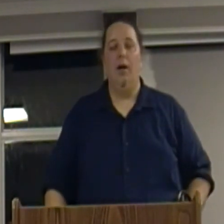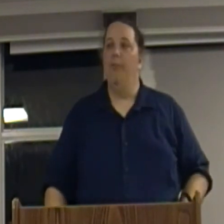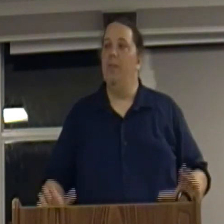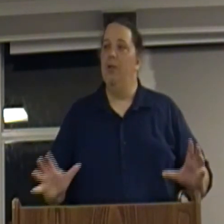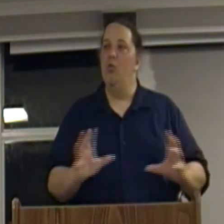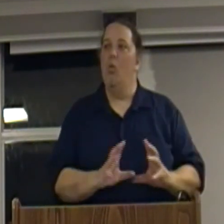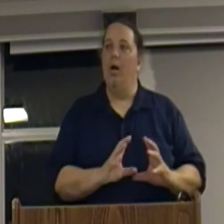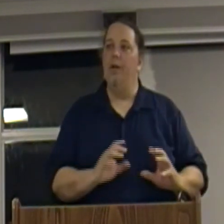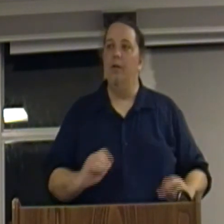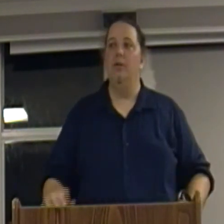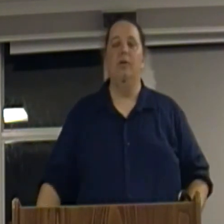into one